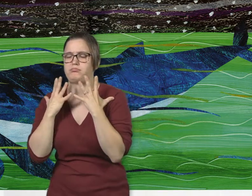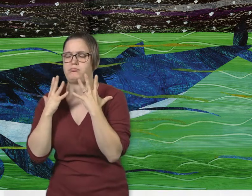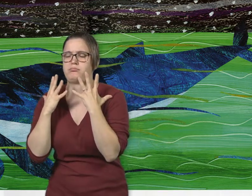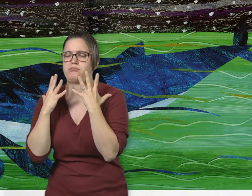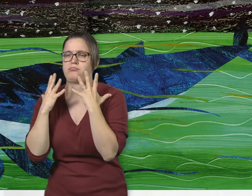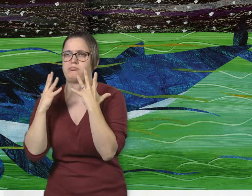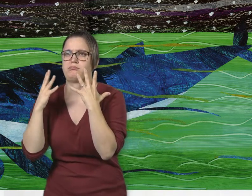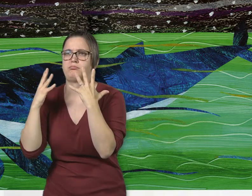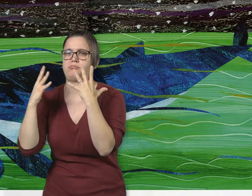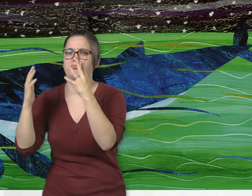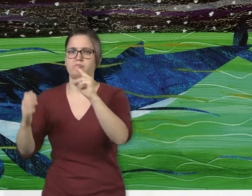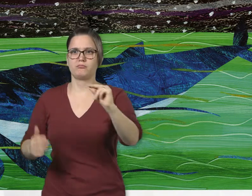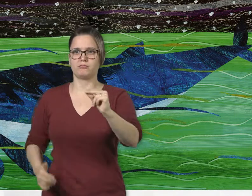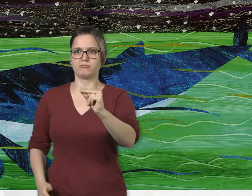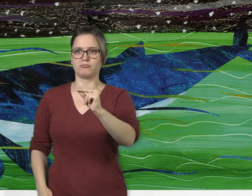A whale sings to it.